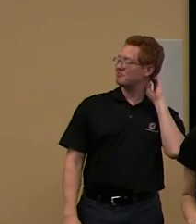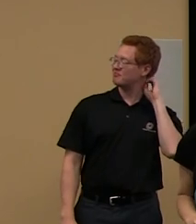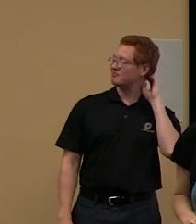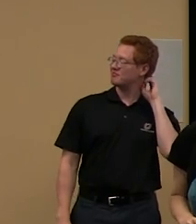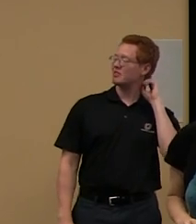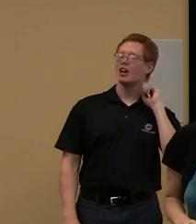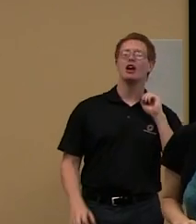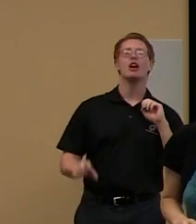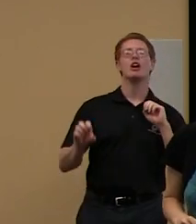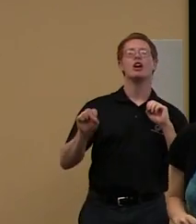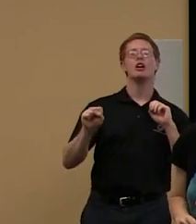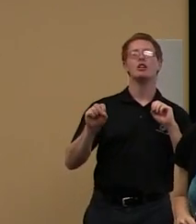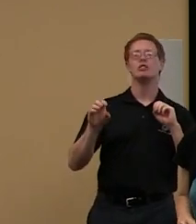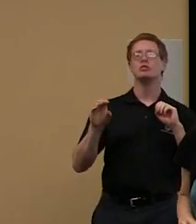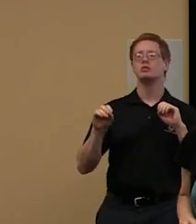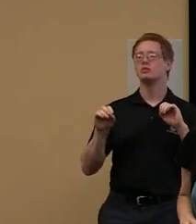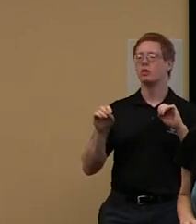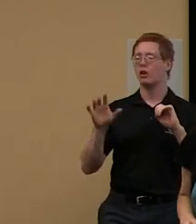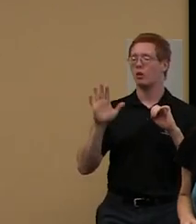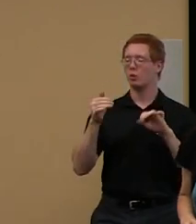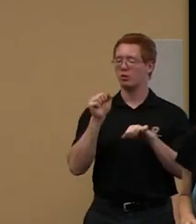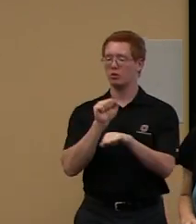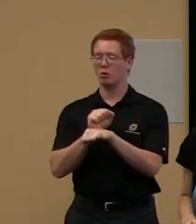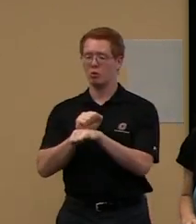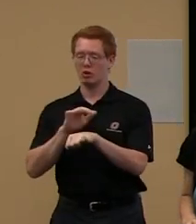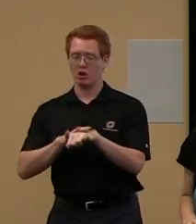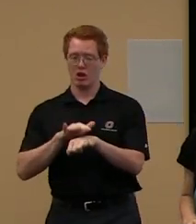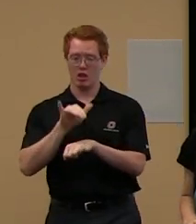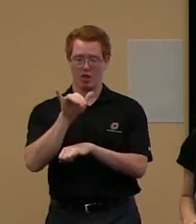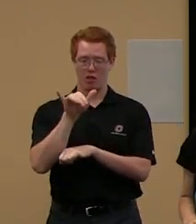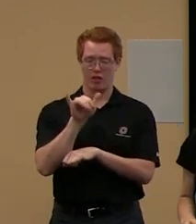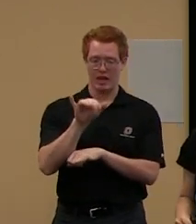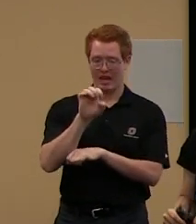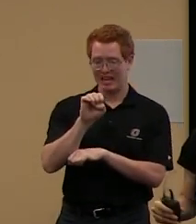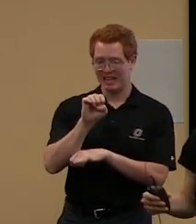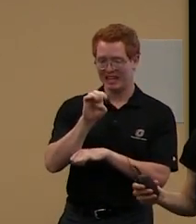so, we'll work on that, that ebook.